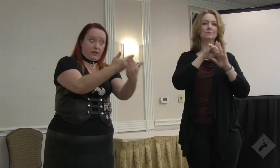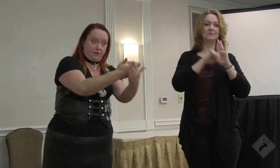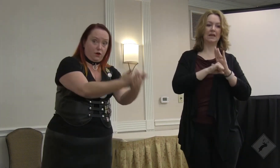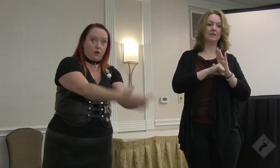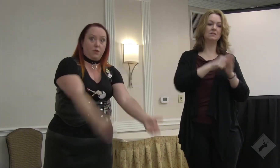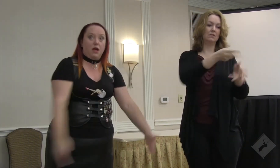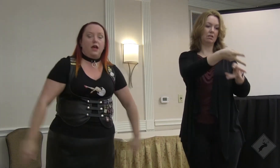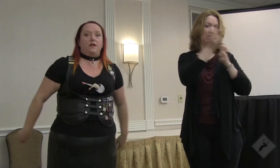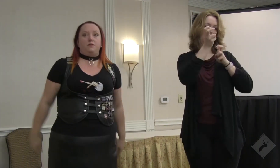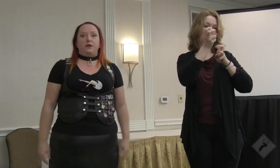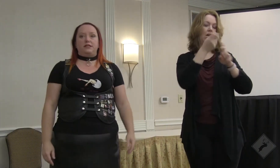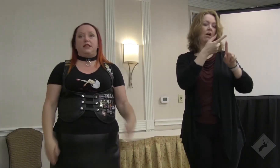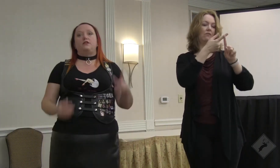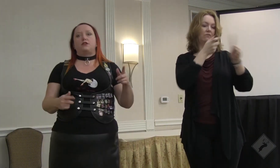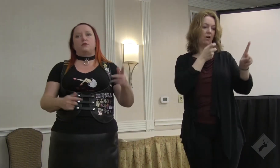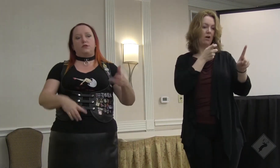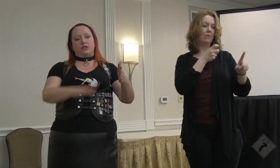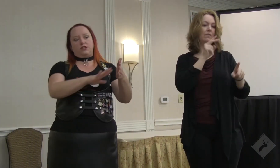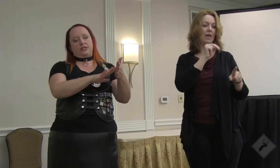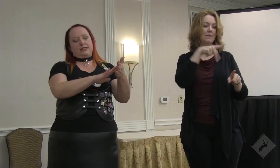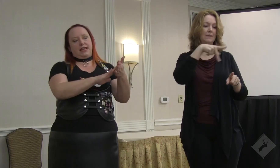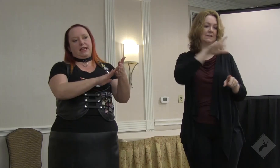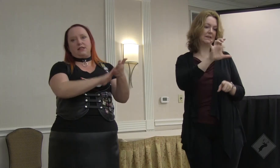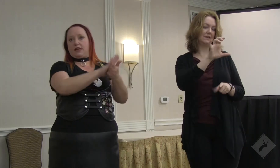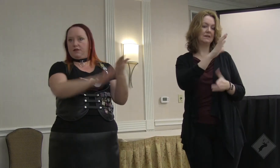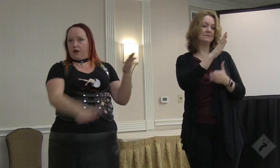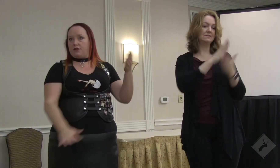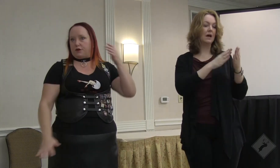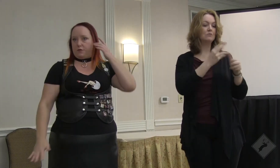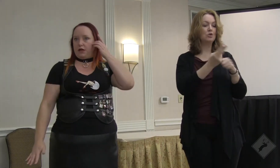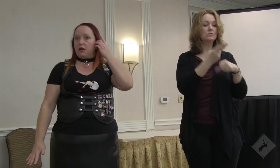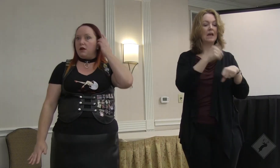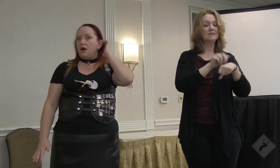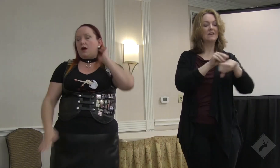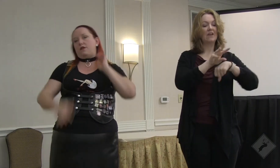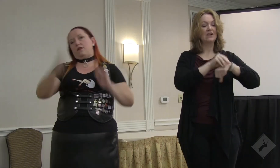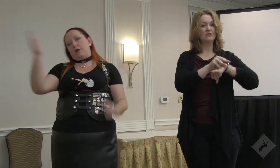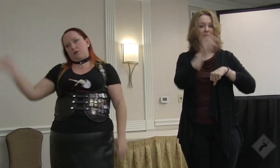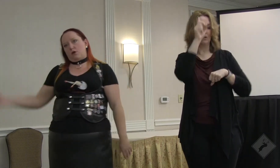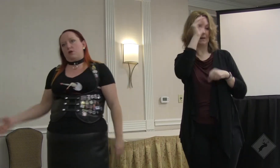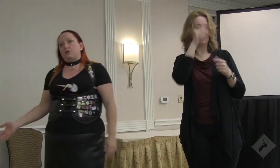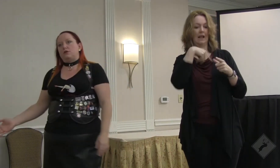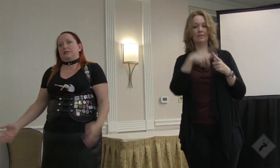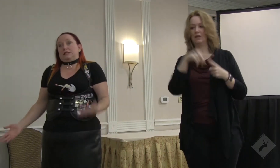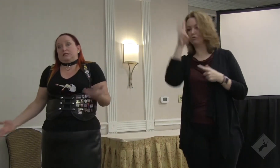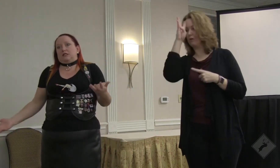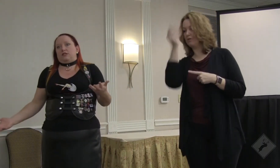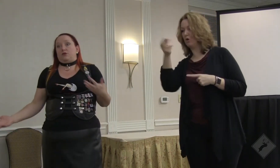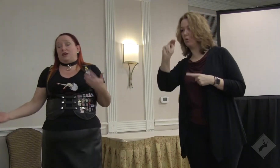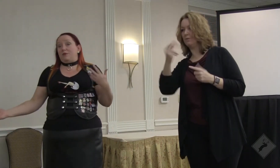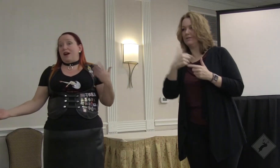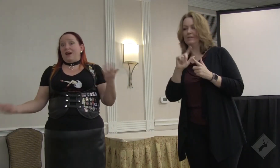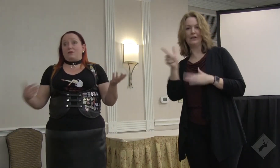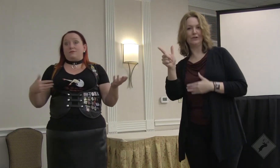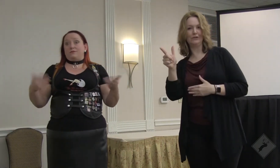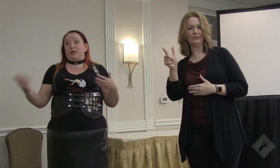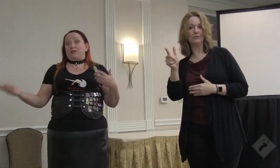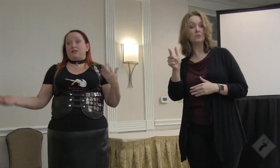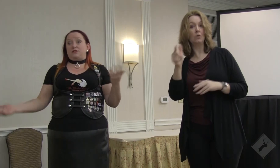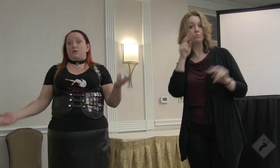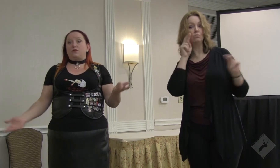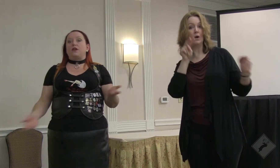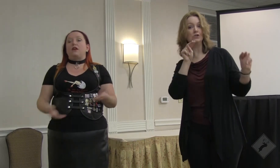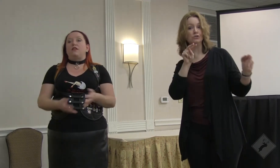law directly from the NPC. There's other ones that just take it as like an advisory opinion. And then they make their own. So keep an eye out.